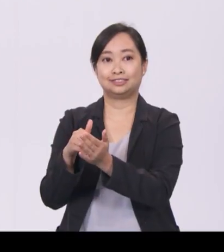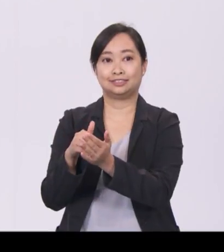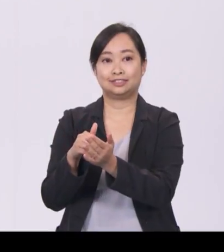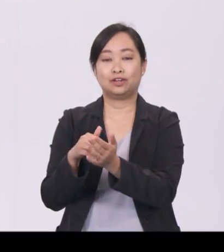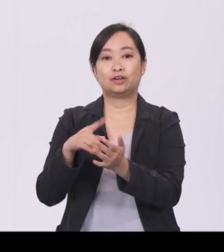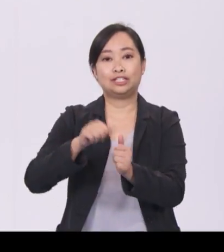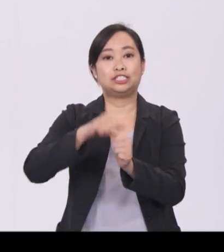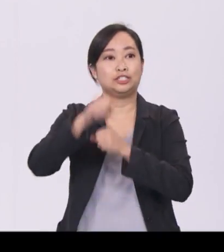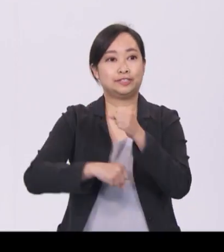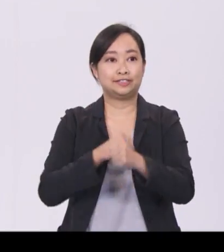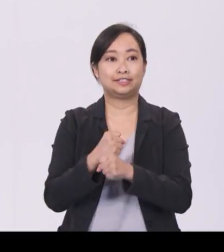from YA 2019.